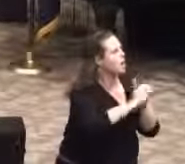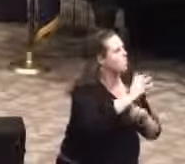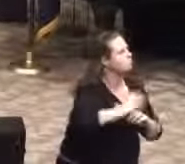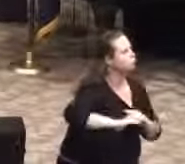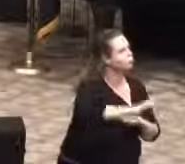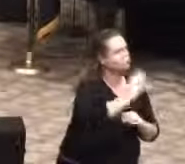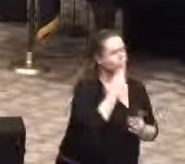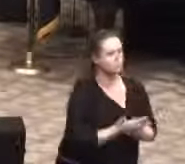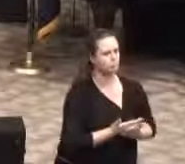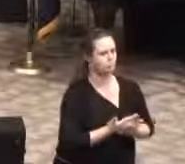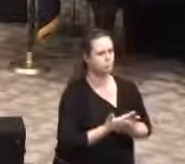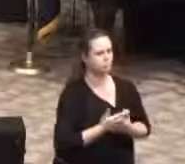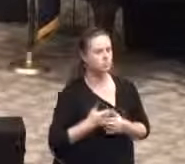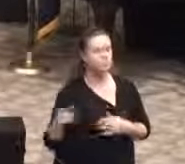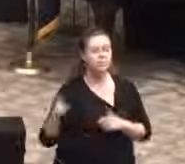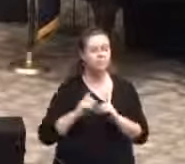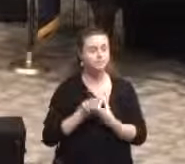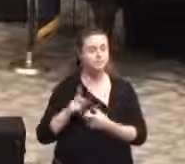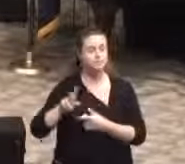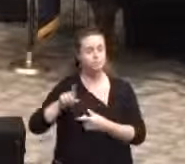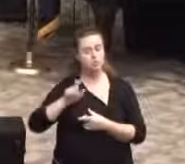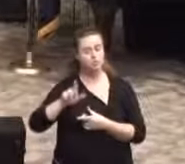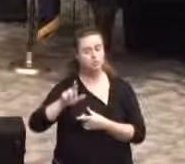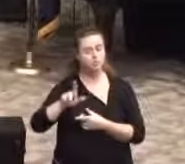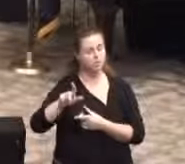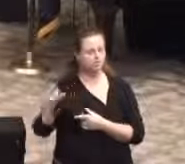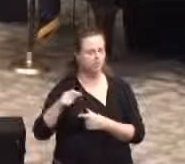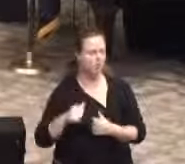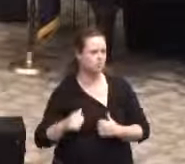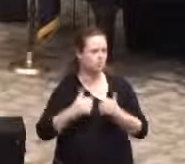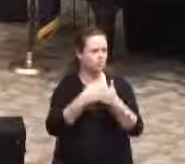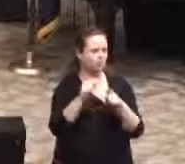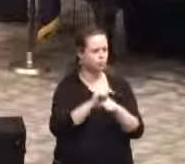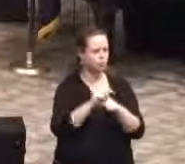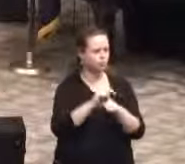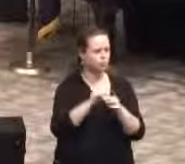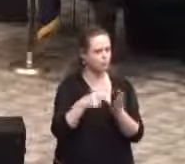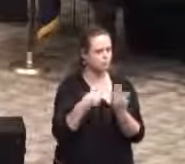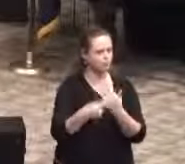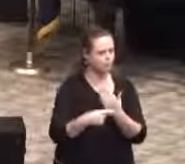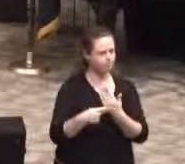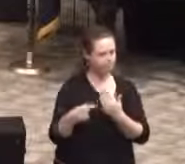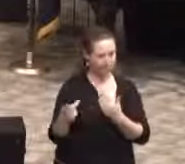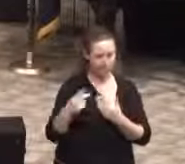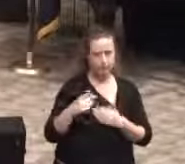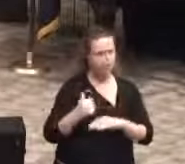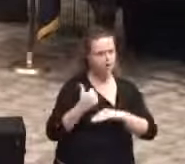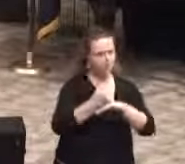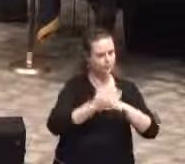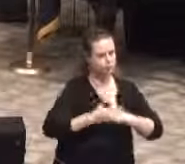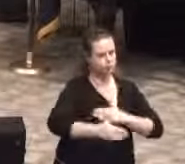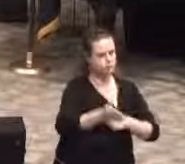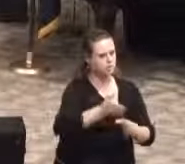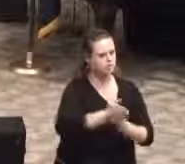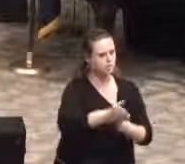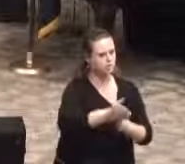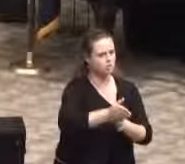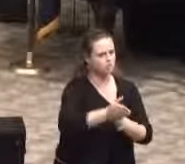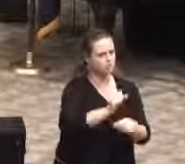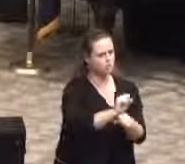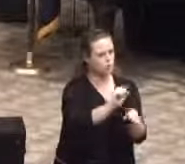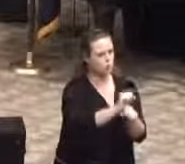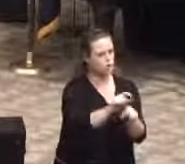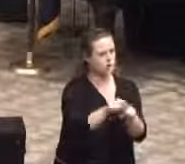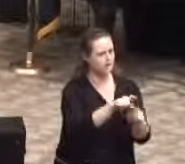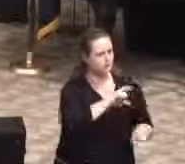The 123rd has completed a challenging training program that should serve as the foundation for their corrections careers. The 25